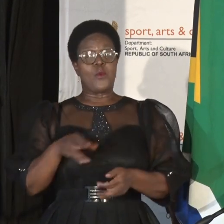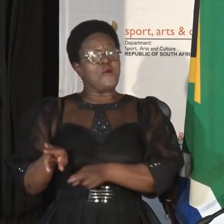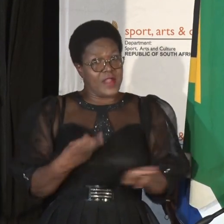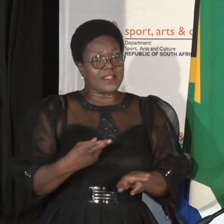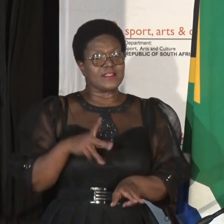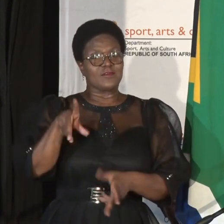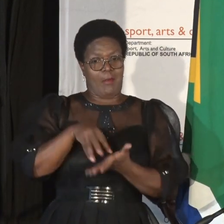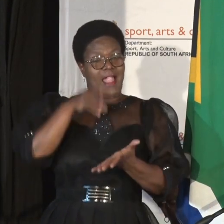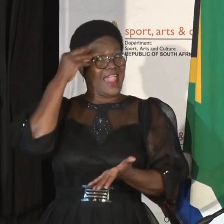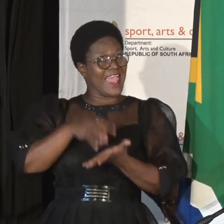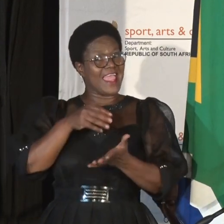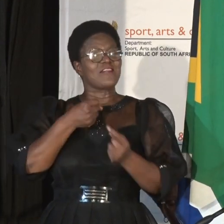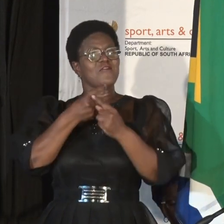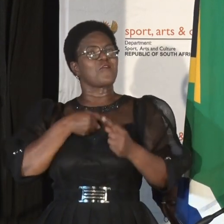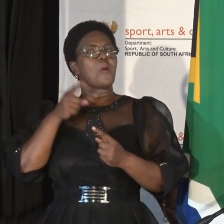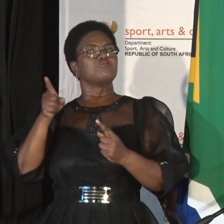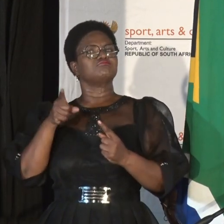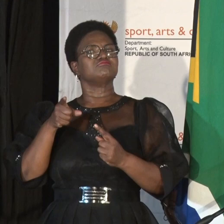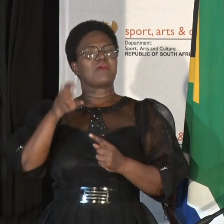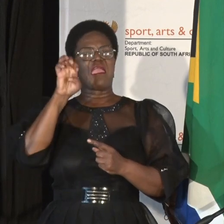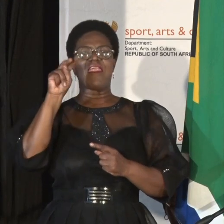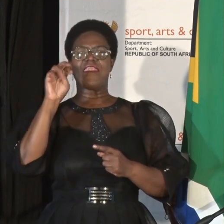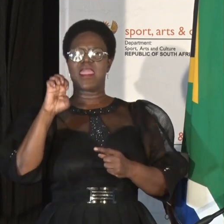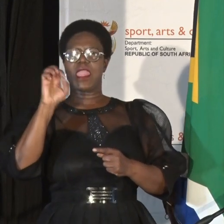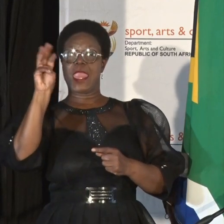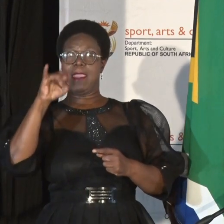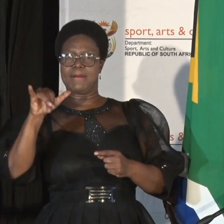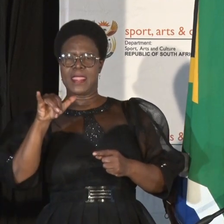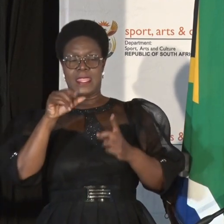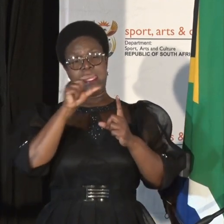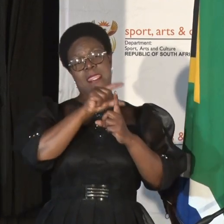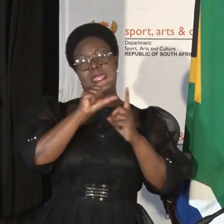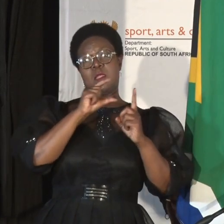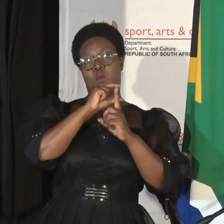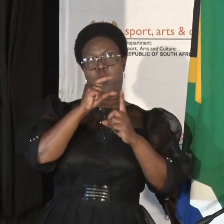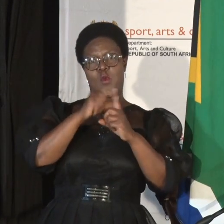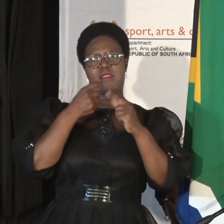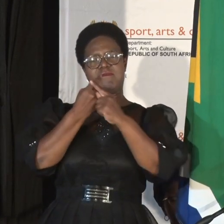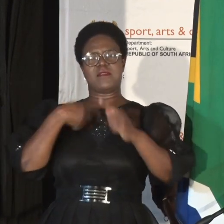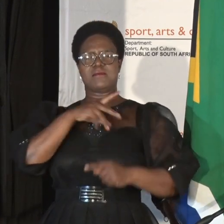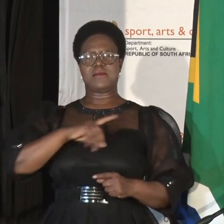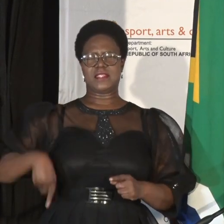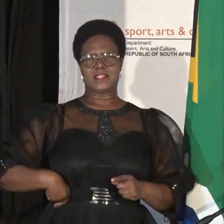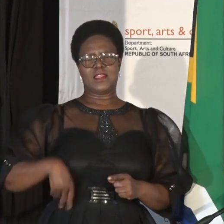learn from the enemy. These are the words of President Ower Tambo.